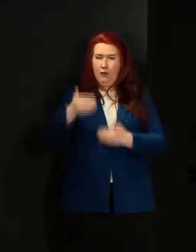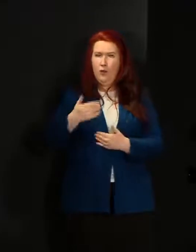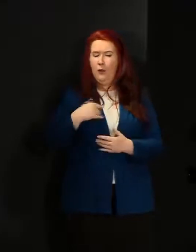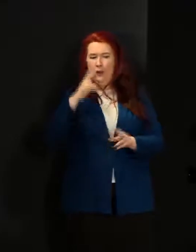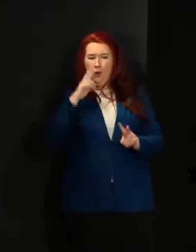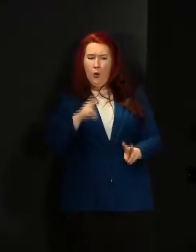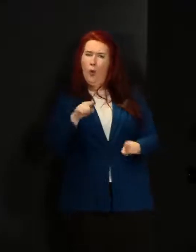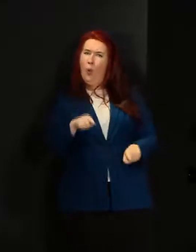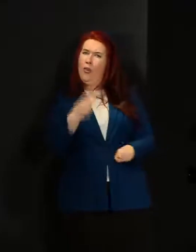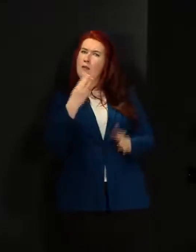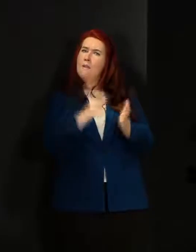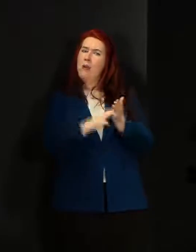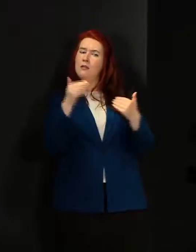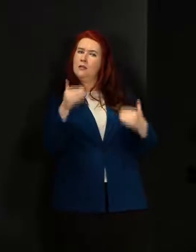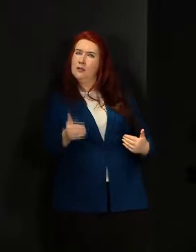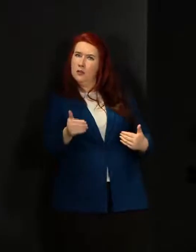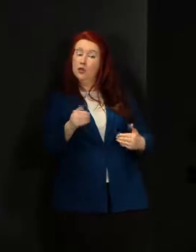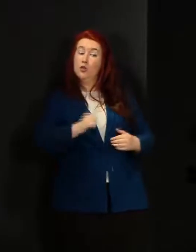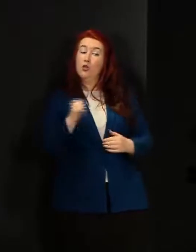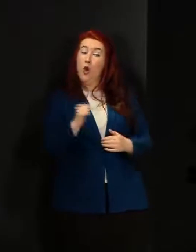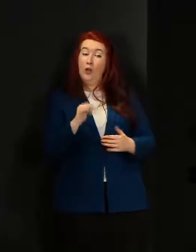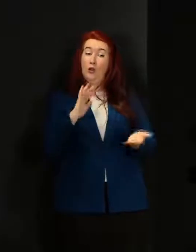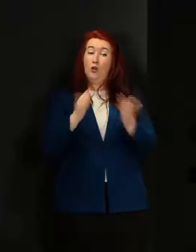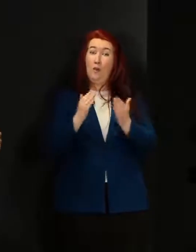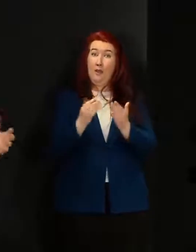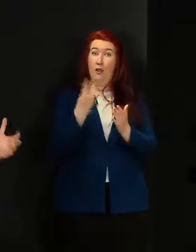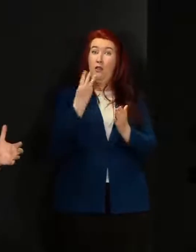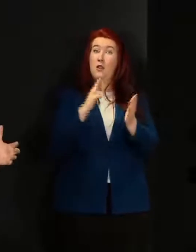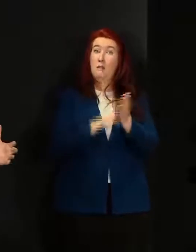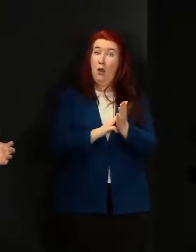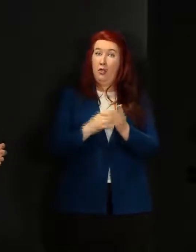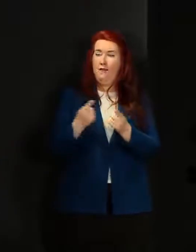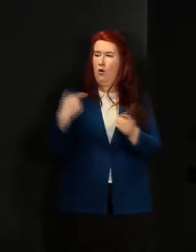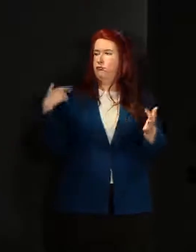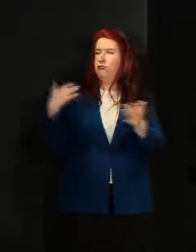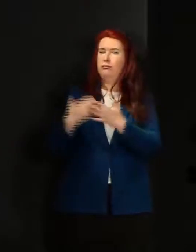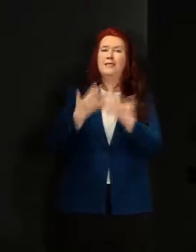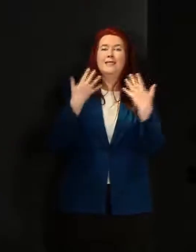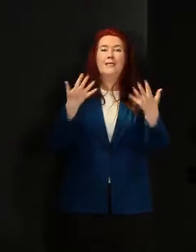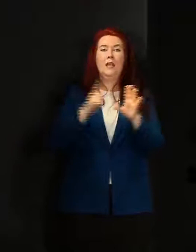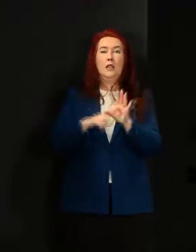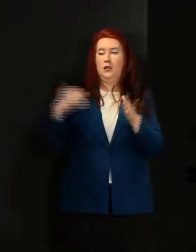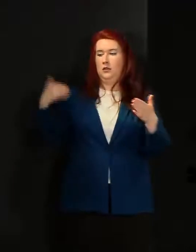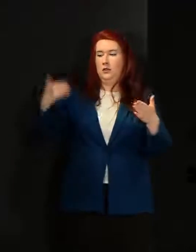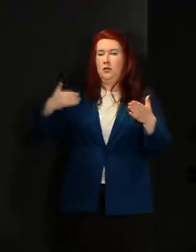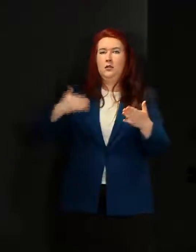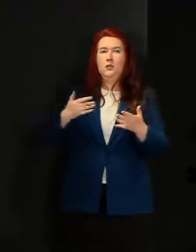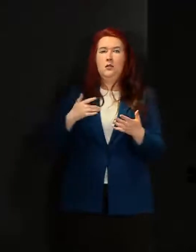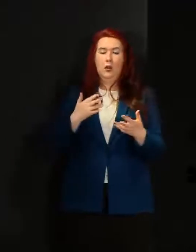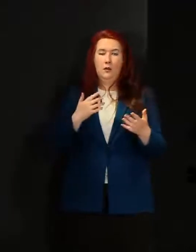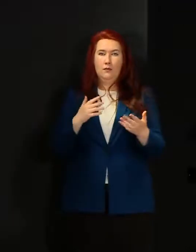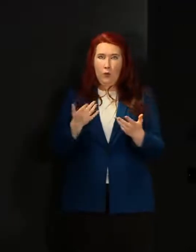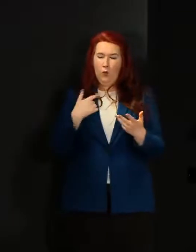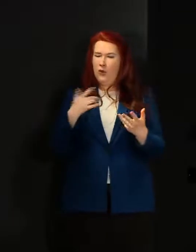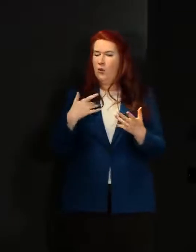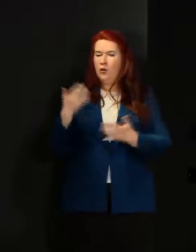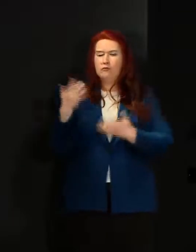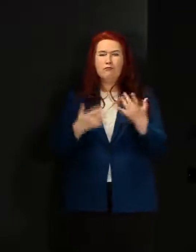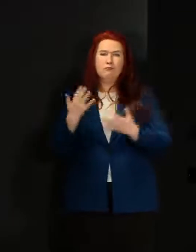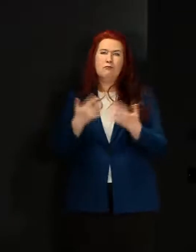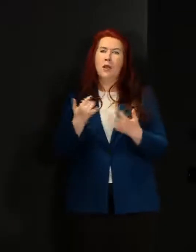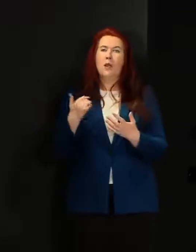month period around Scotland and compared it with three month periods for the last ten years and we would calculate 74